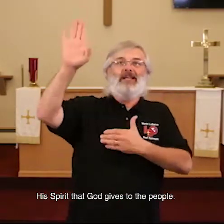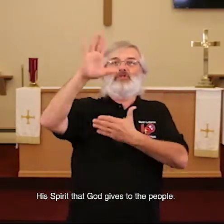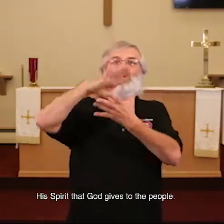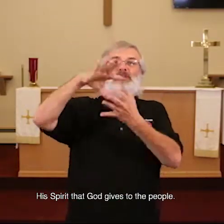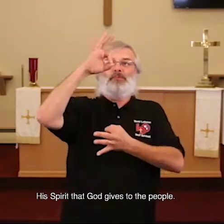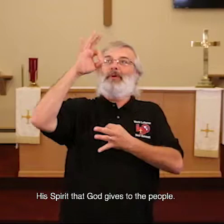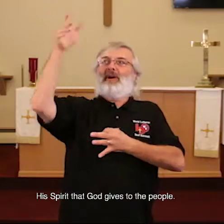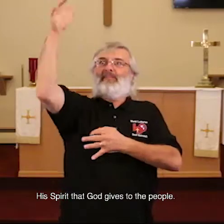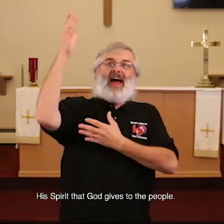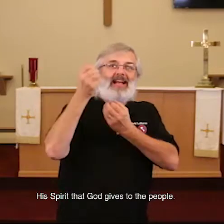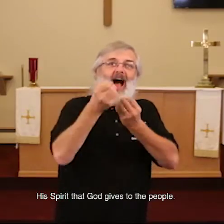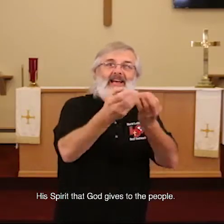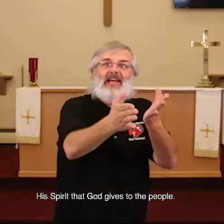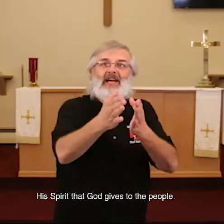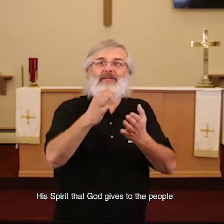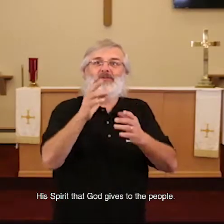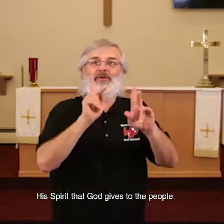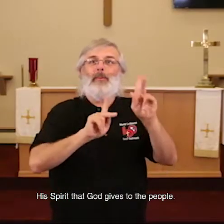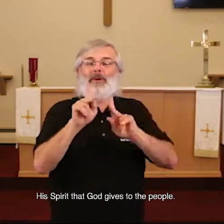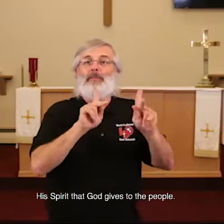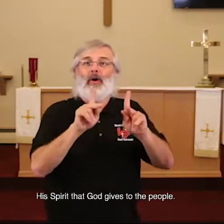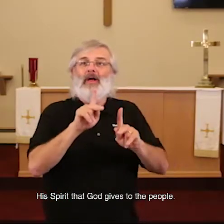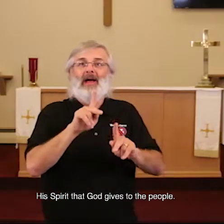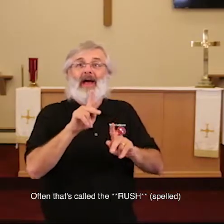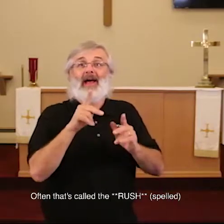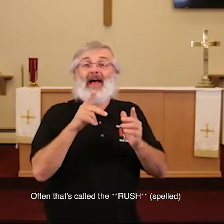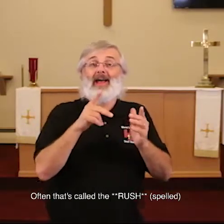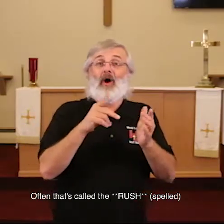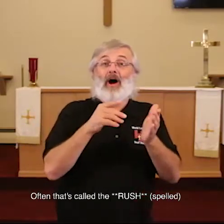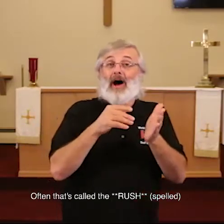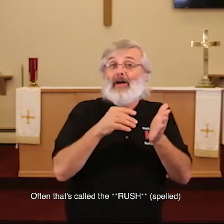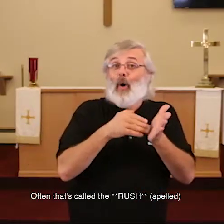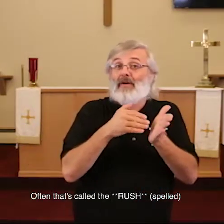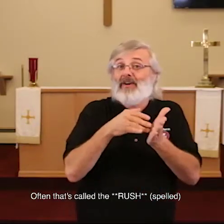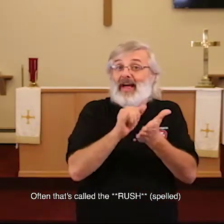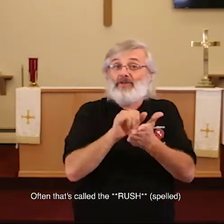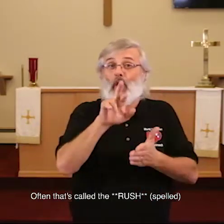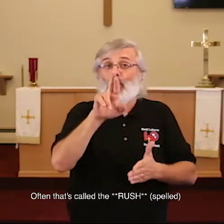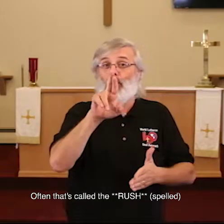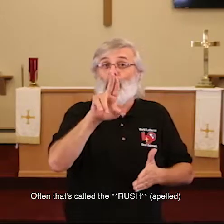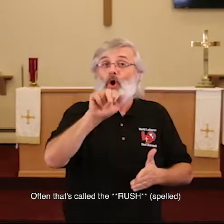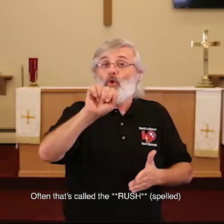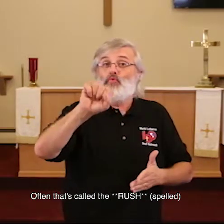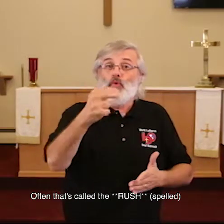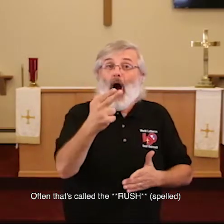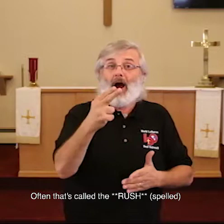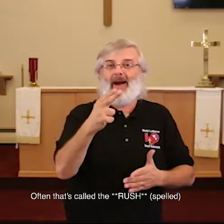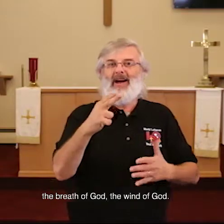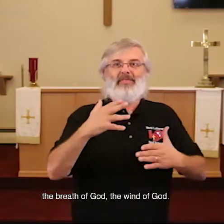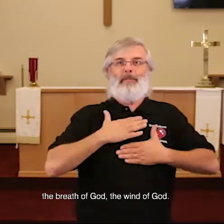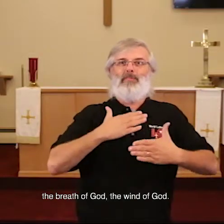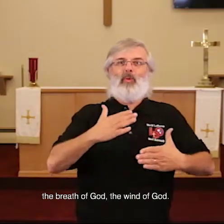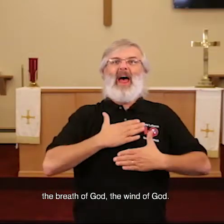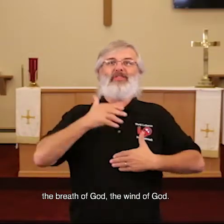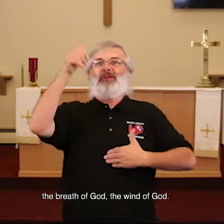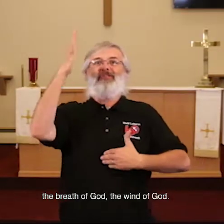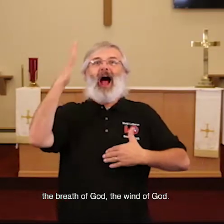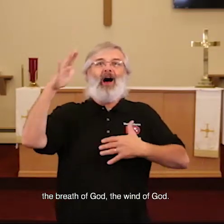Spirit that God gives to the people. And often that's called the Ruch, the breath of God,